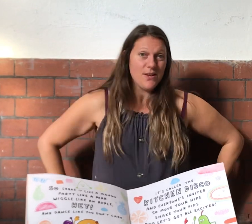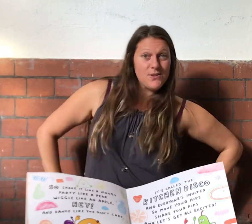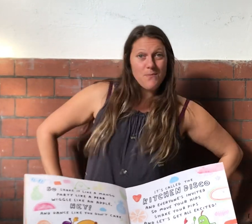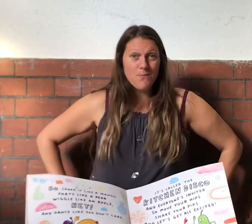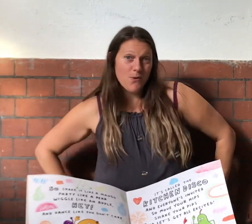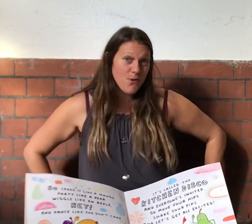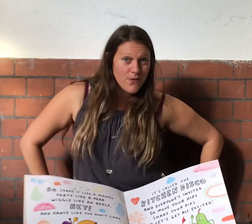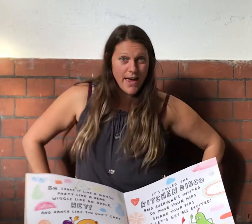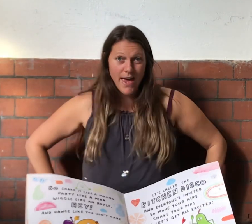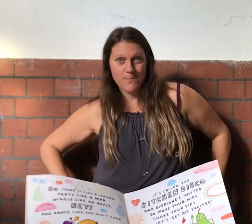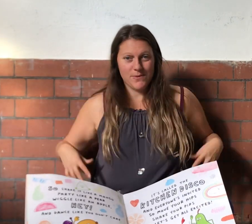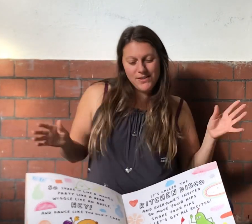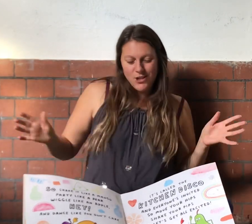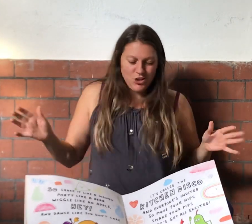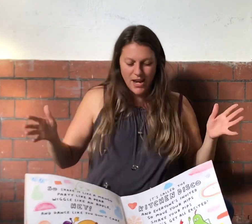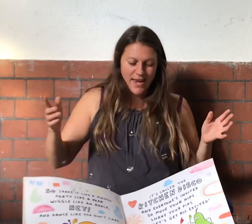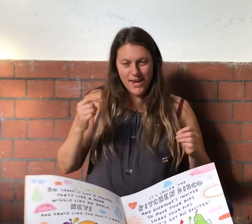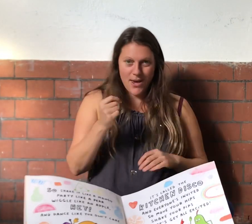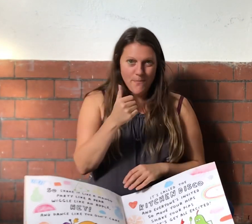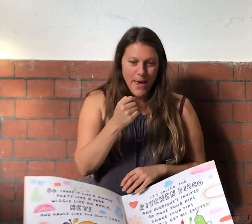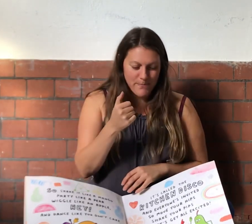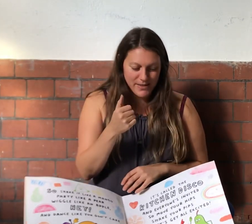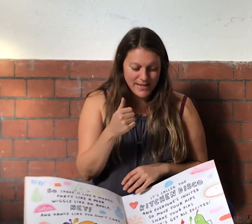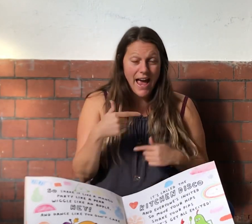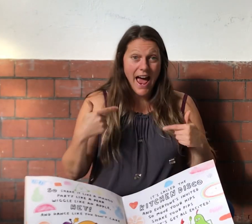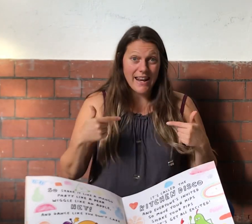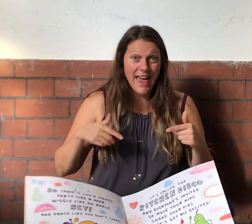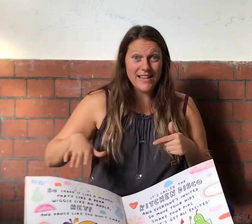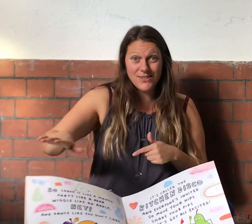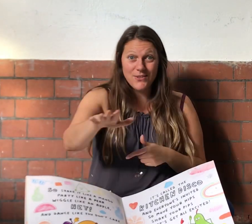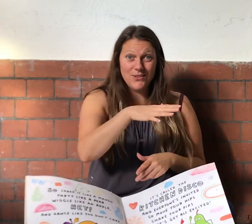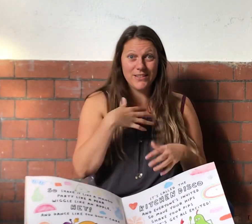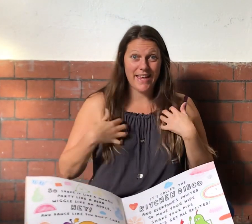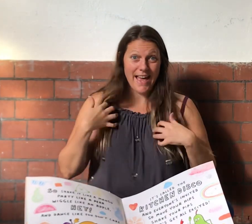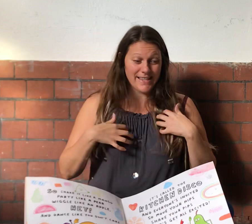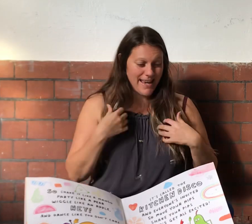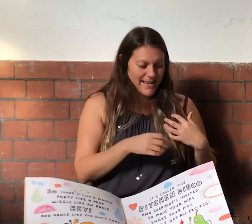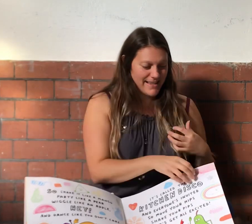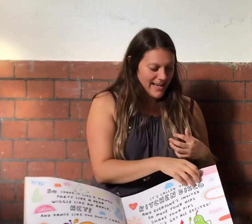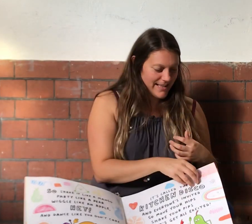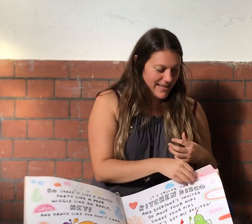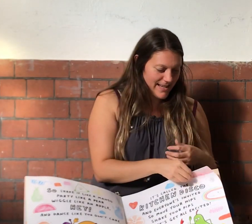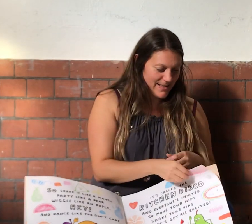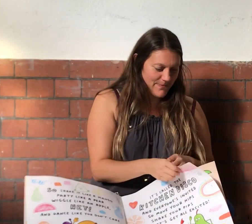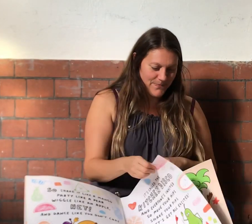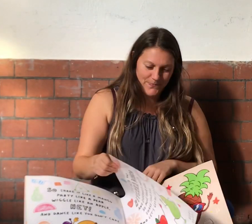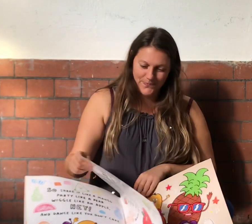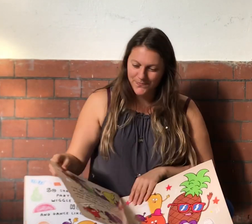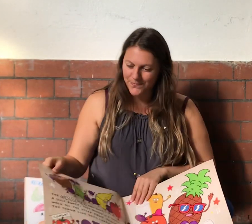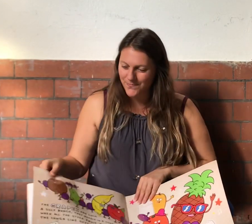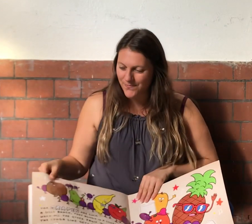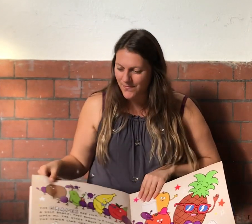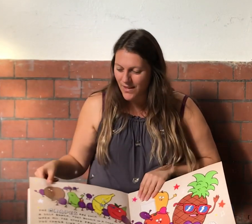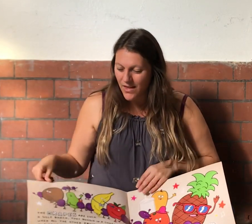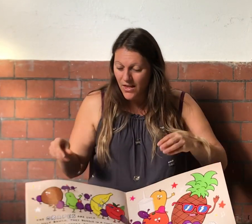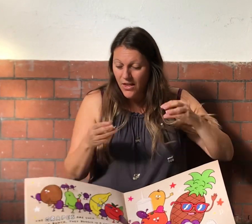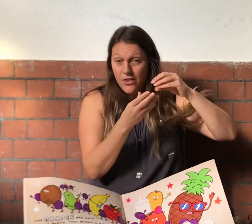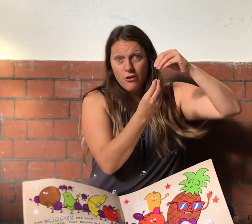So, move your hips, shake your pips and let's all get excited. The